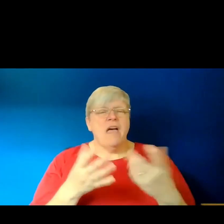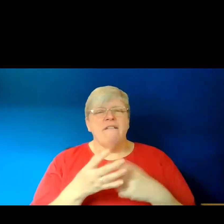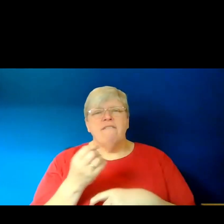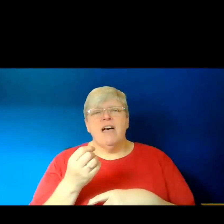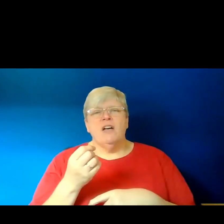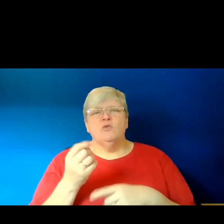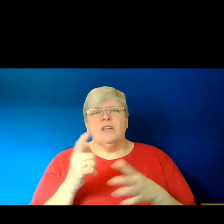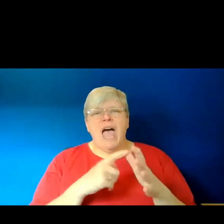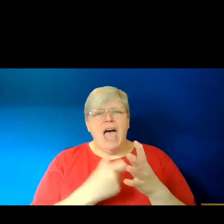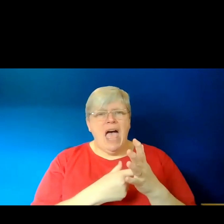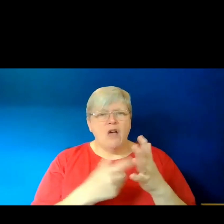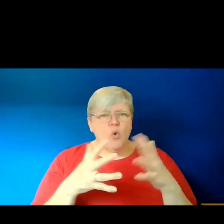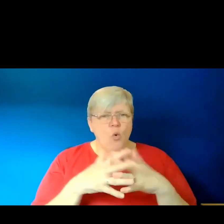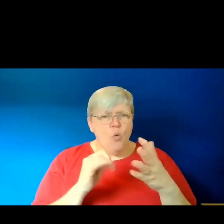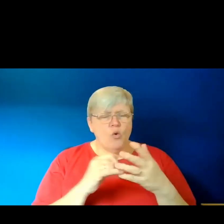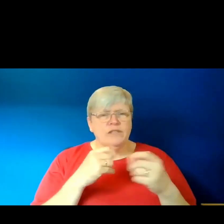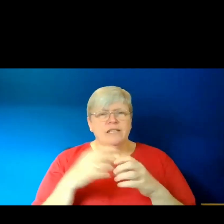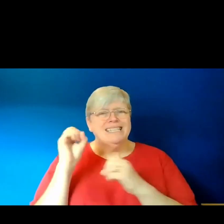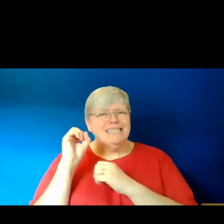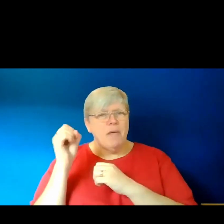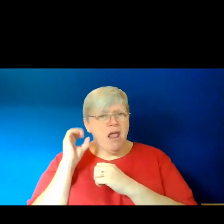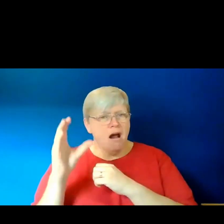arrows and spears and swords.